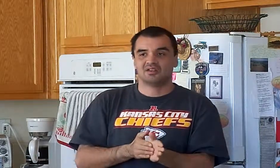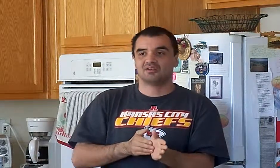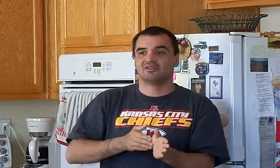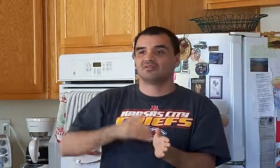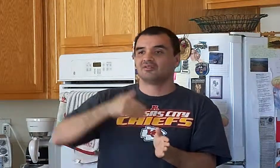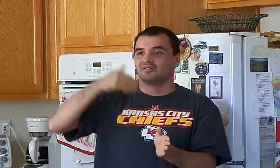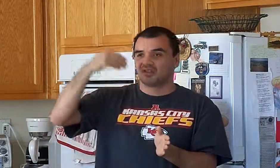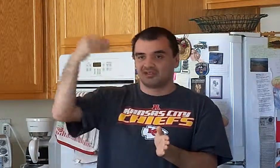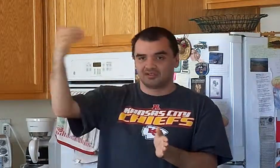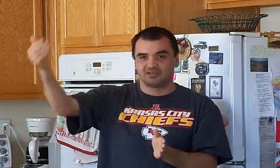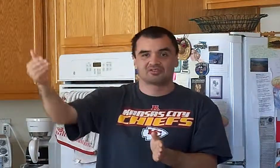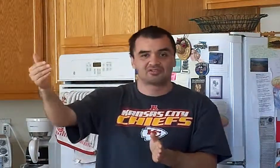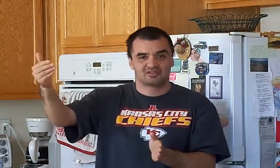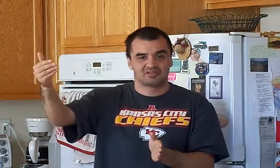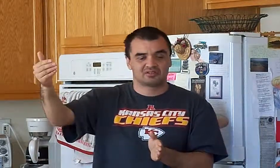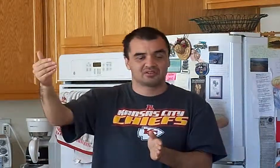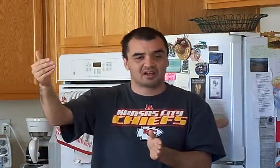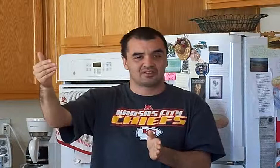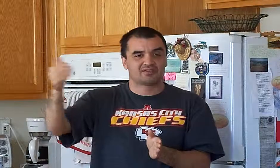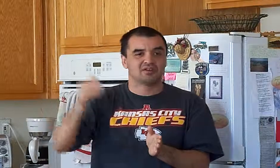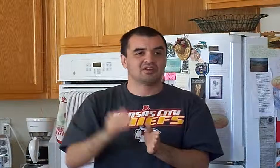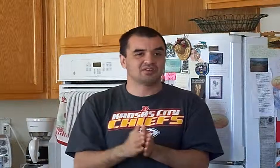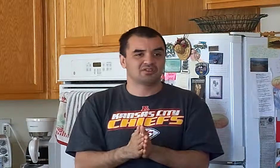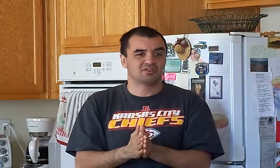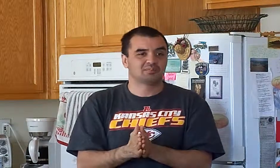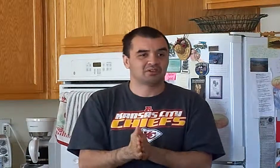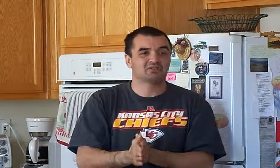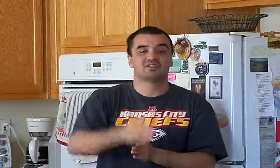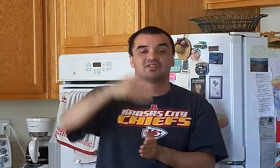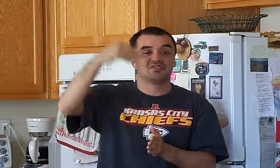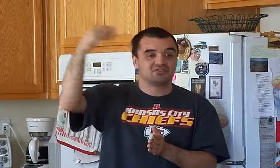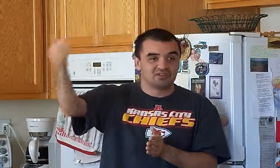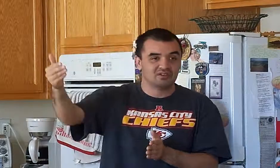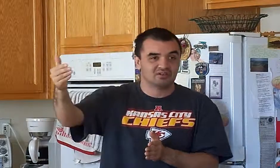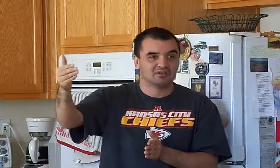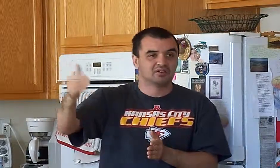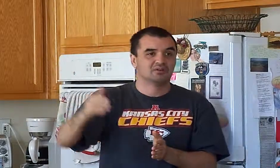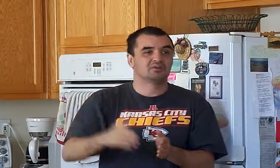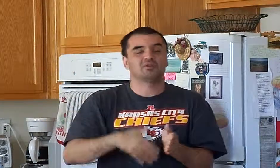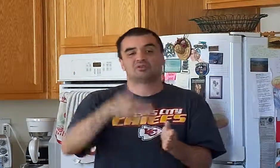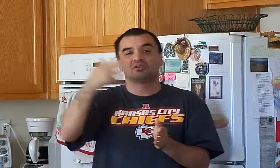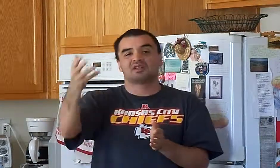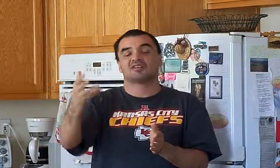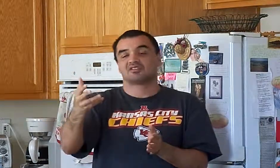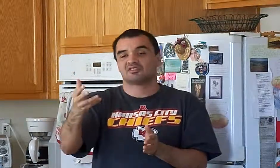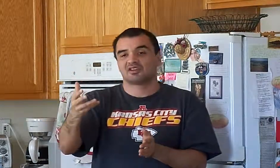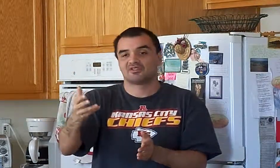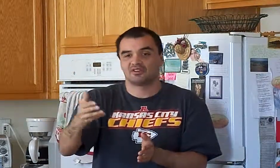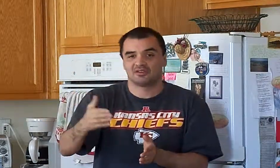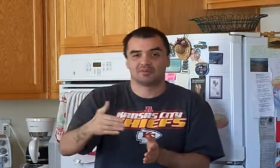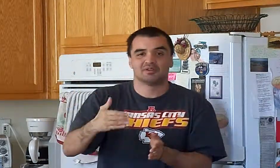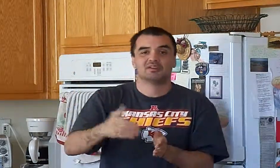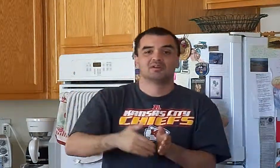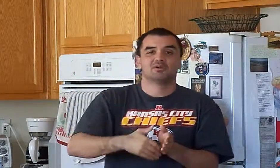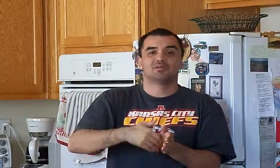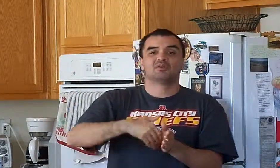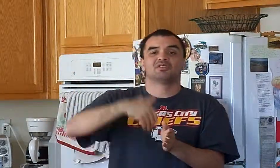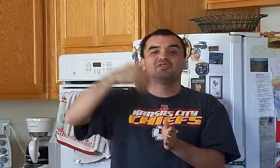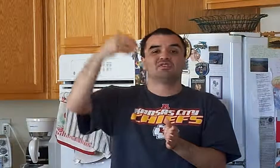and have a dislike for another, especially if they feel, well, don't totally have a dislike for another, but more importantly feel